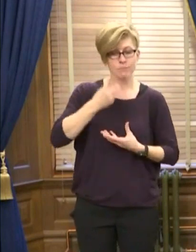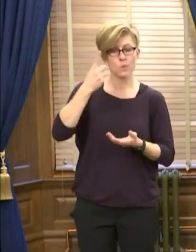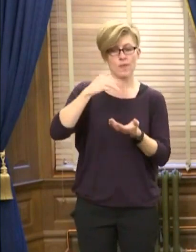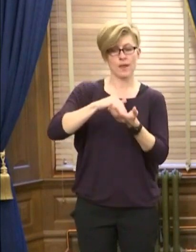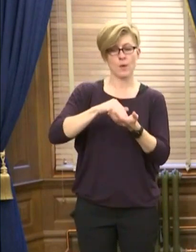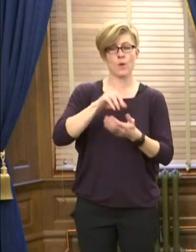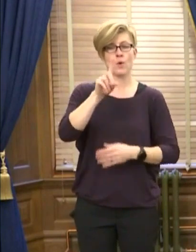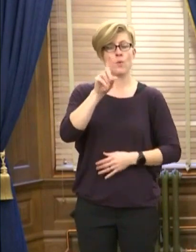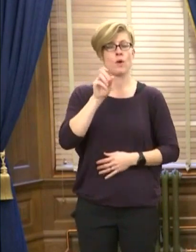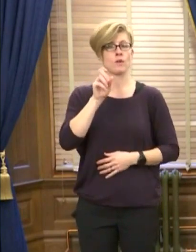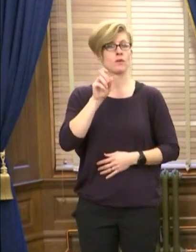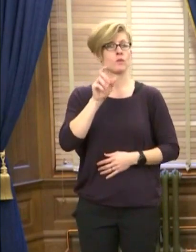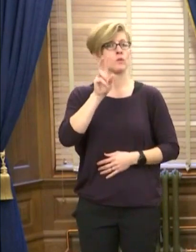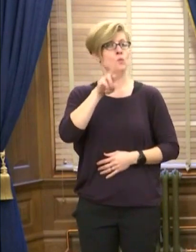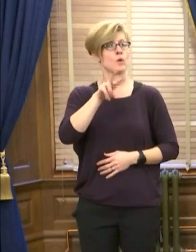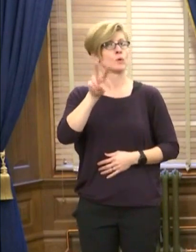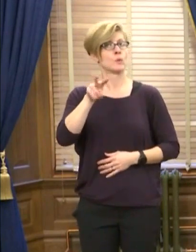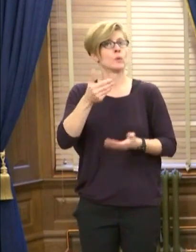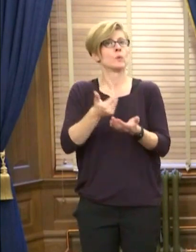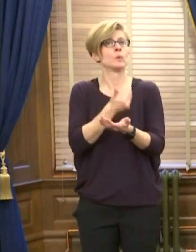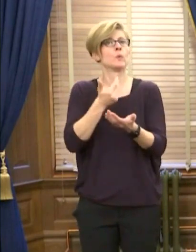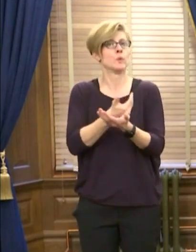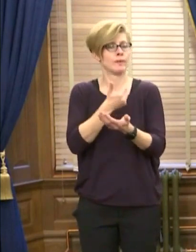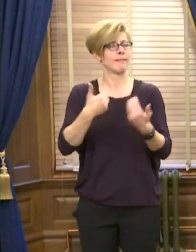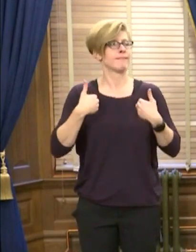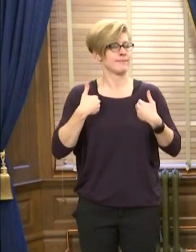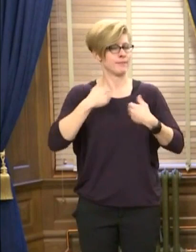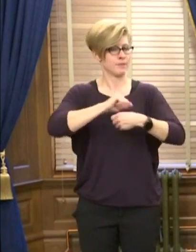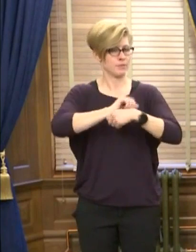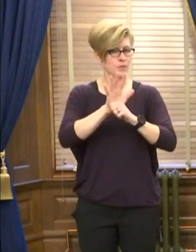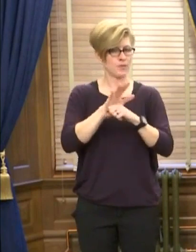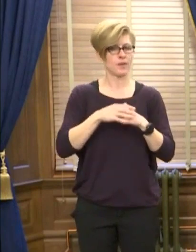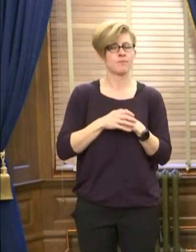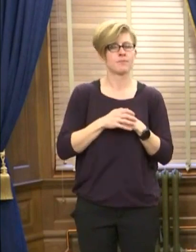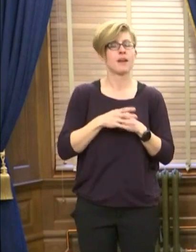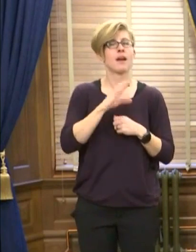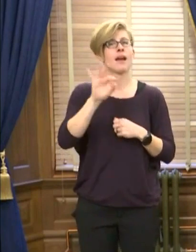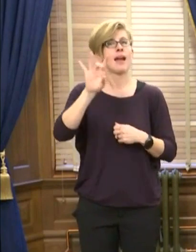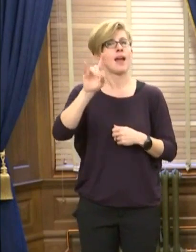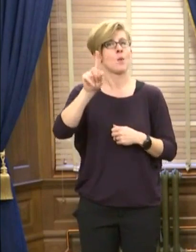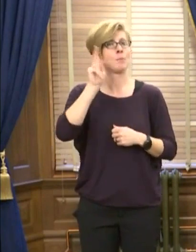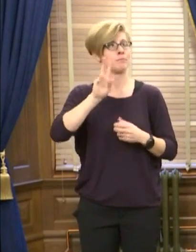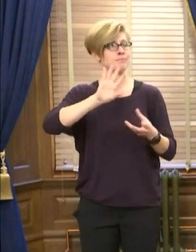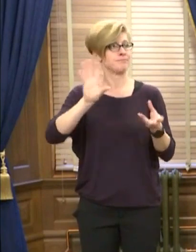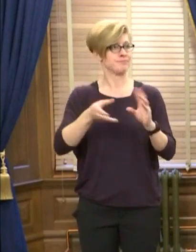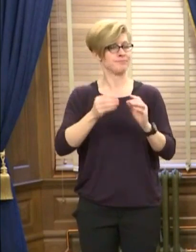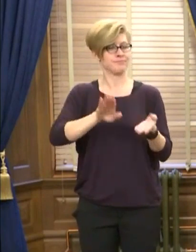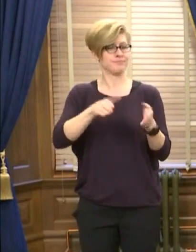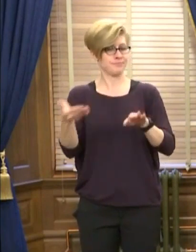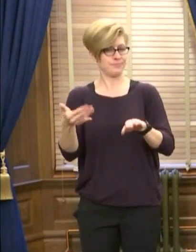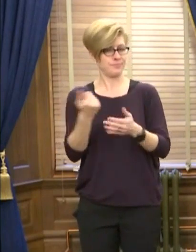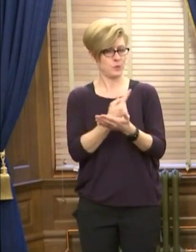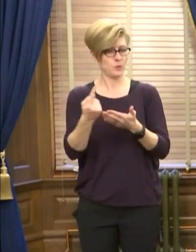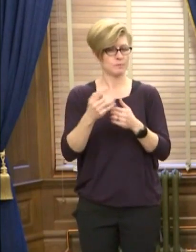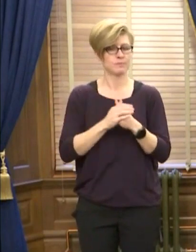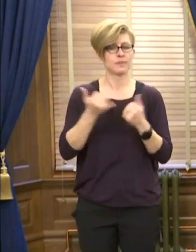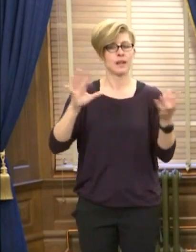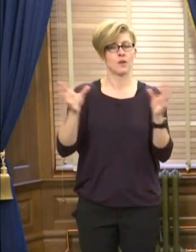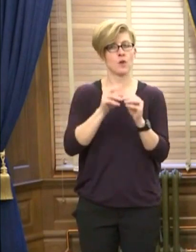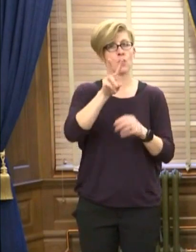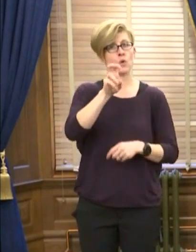,122 new cases and 81 new deaths. This brings us to a total of